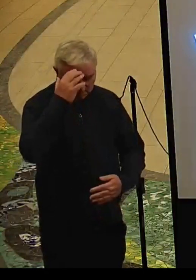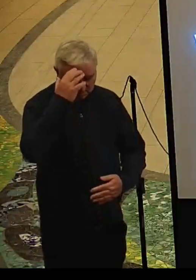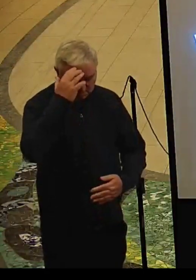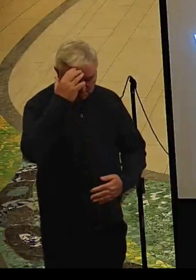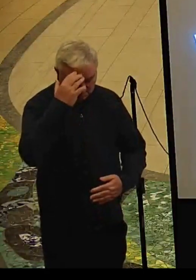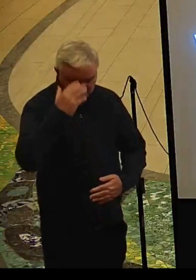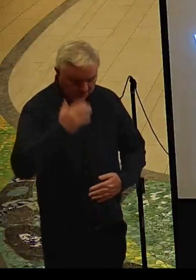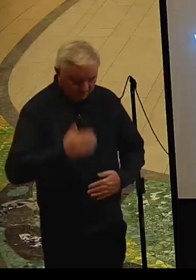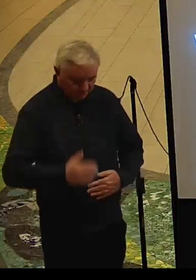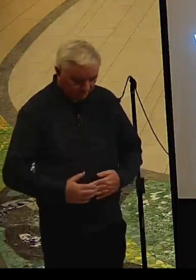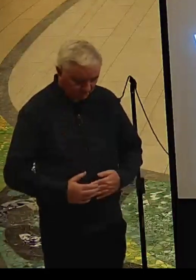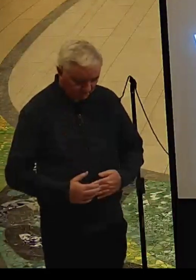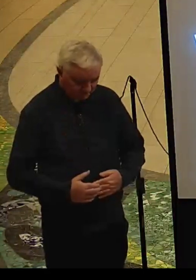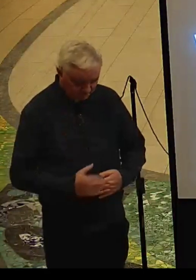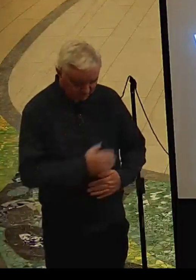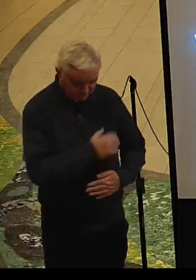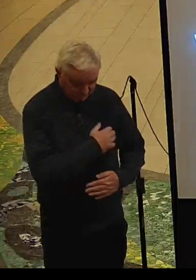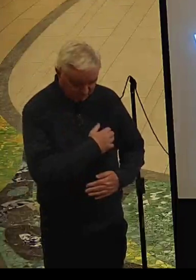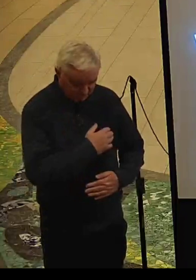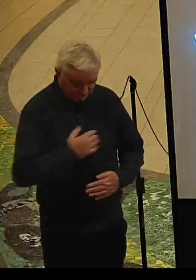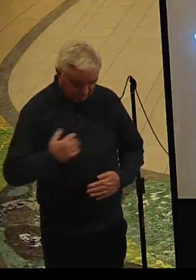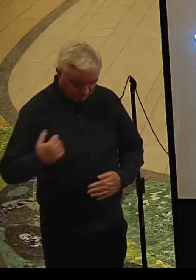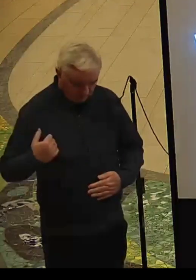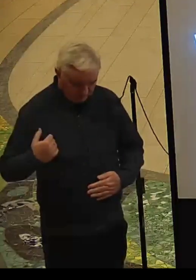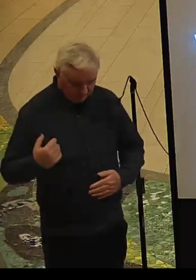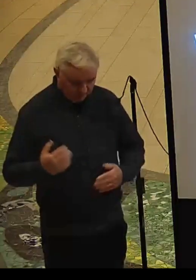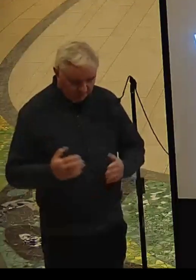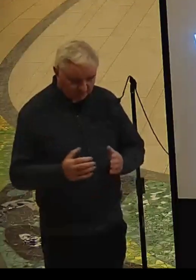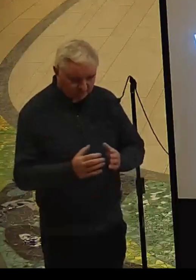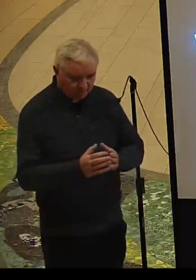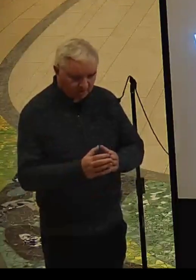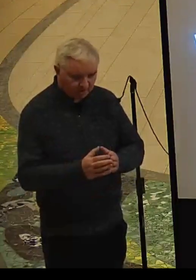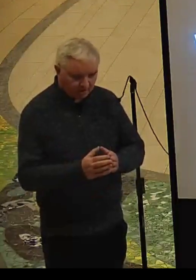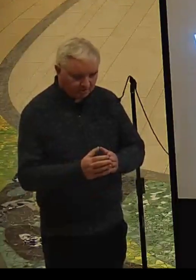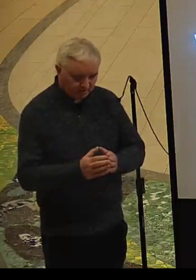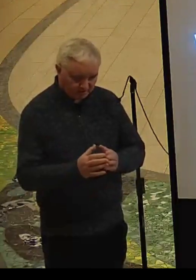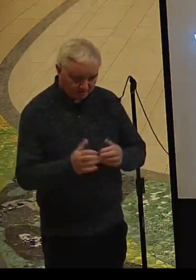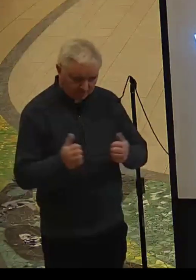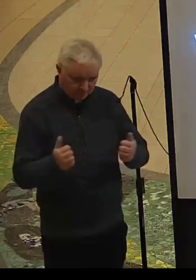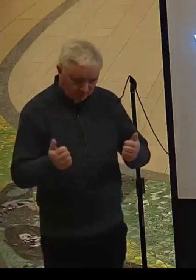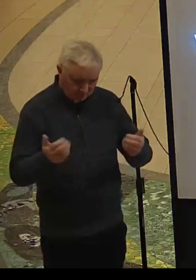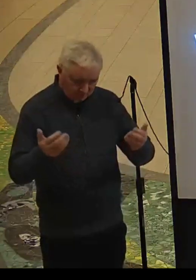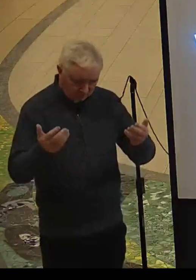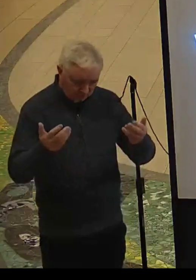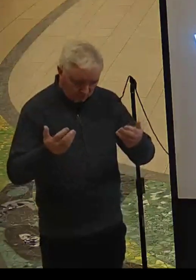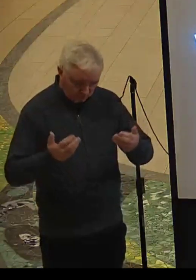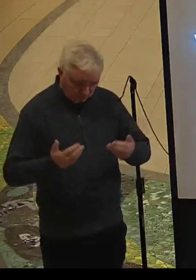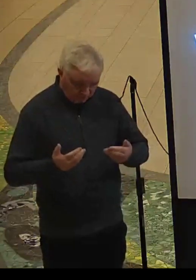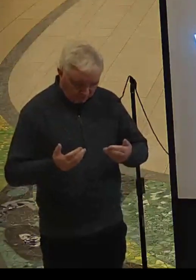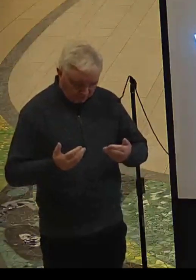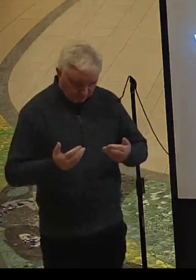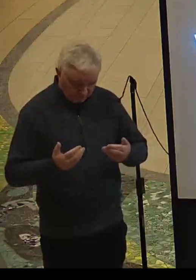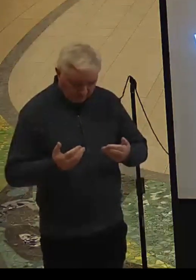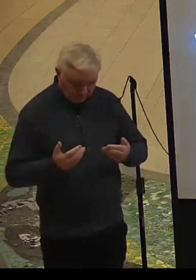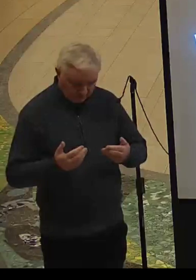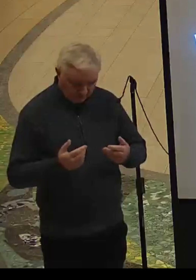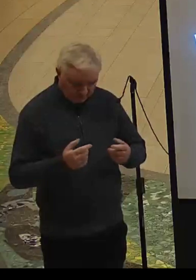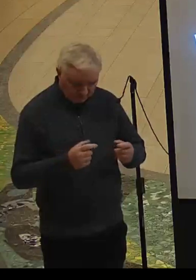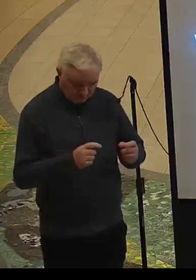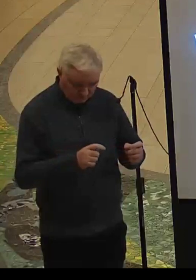In the name of the Father and of the Son, of the Holy Spirit, Amen. Welcome